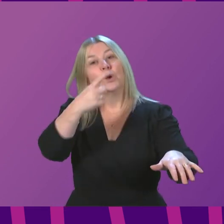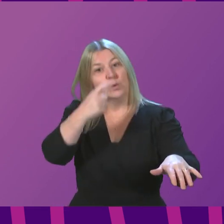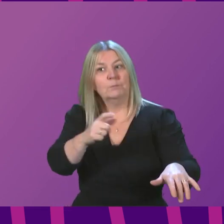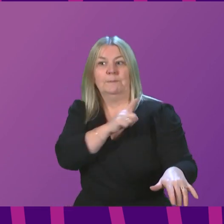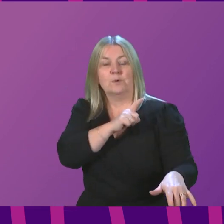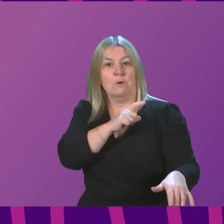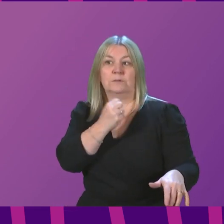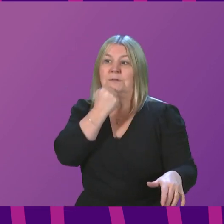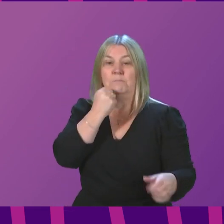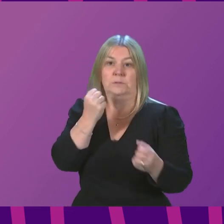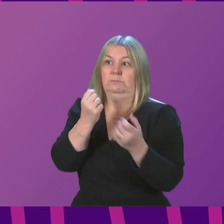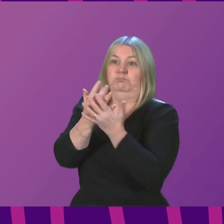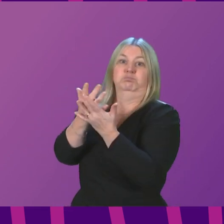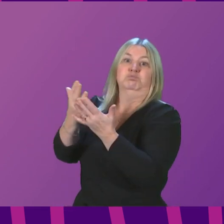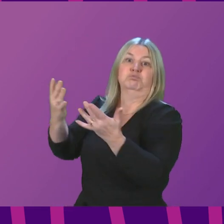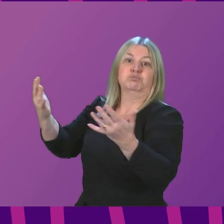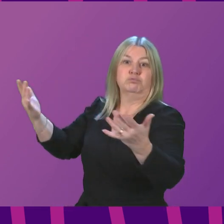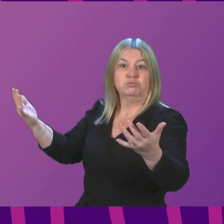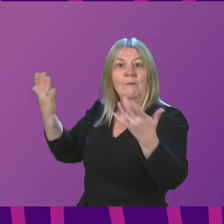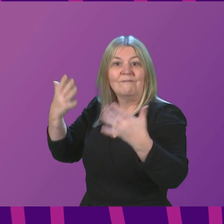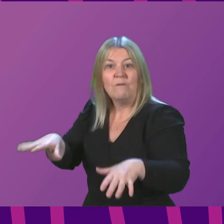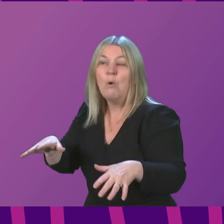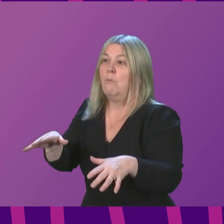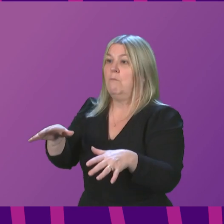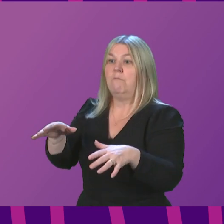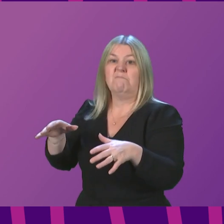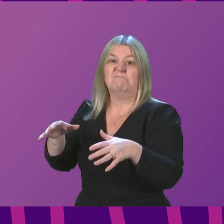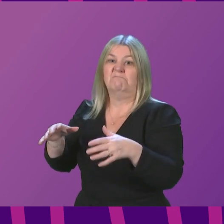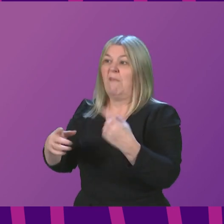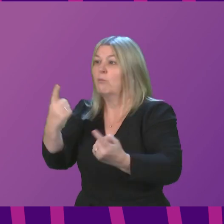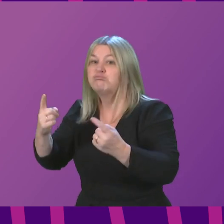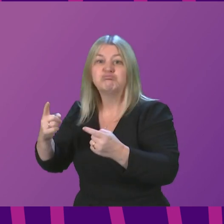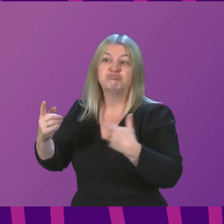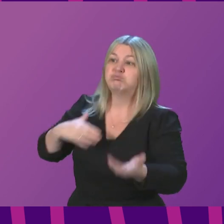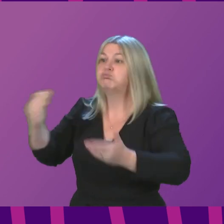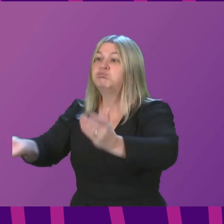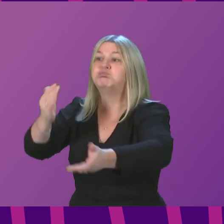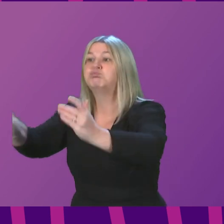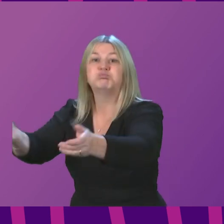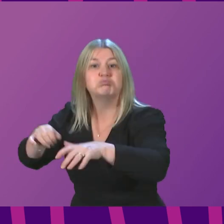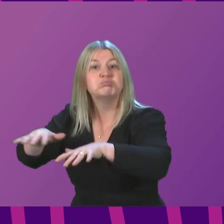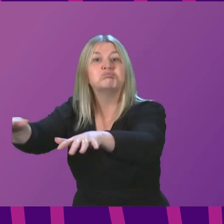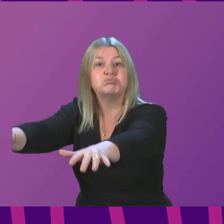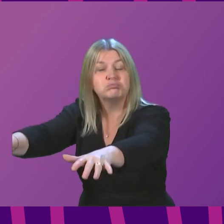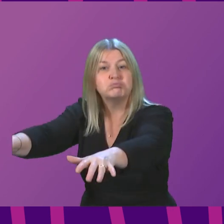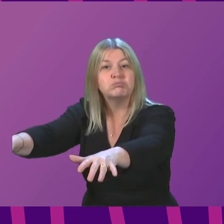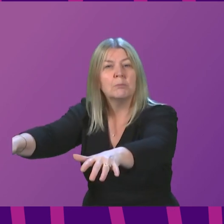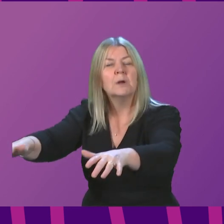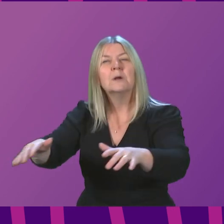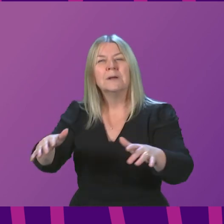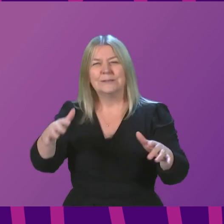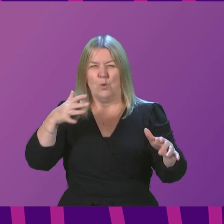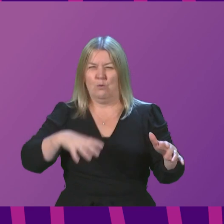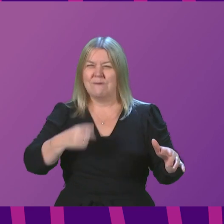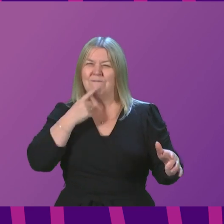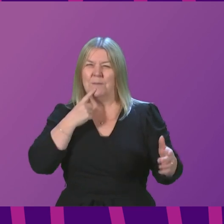case numbers, resulting from significantly increased transmissibility. We will monitor all of this data very